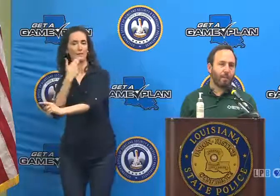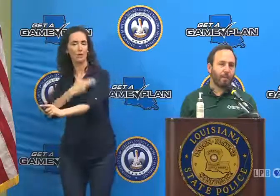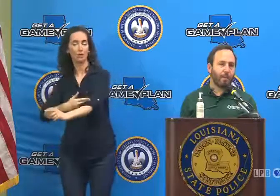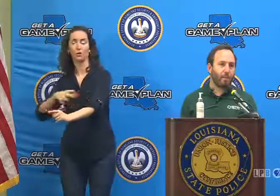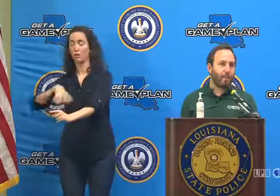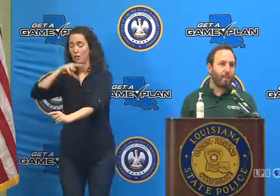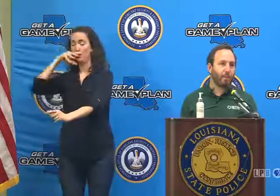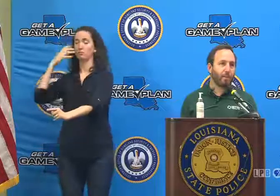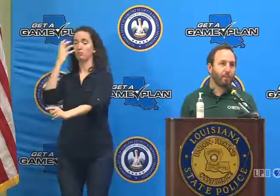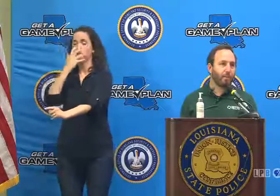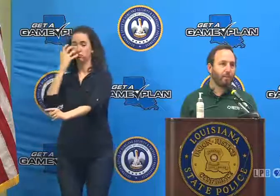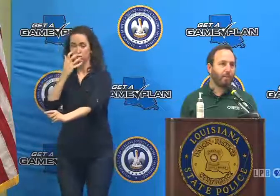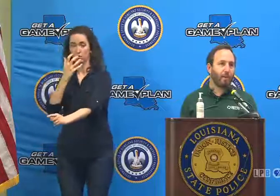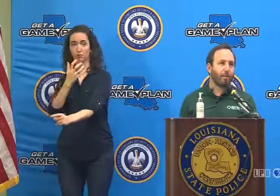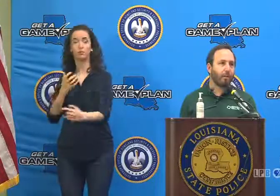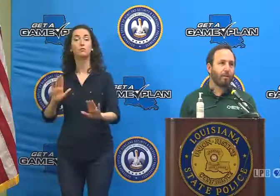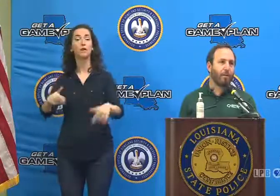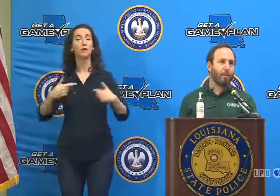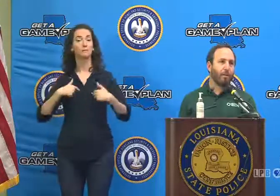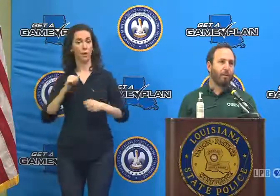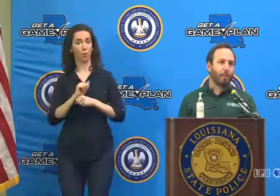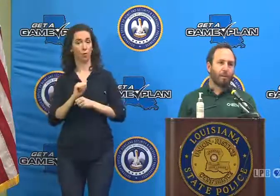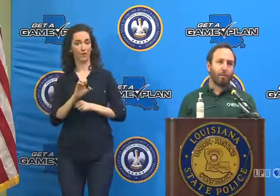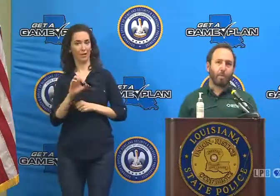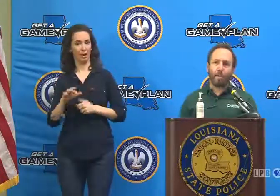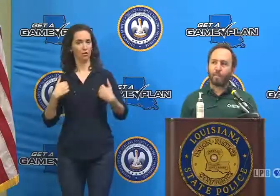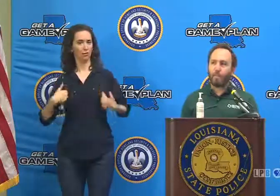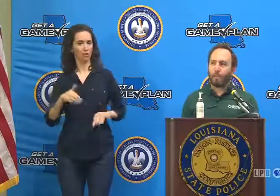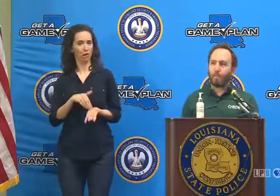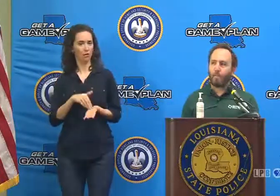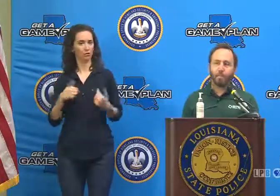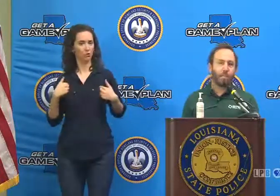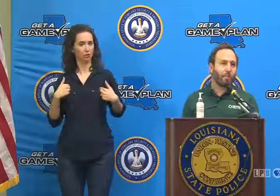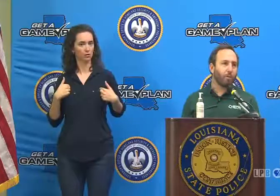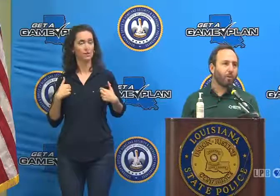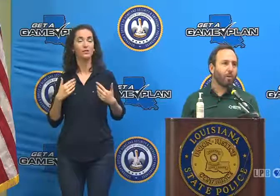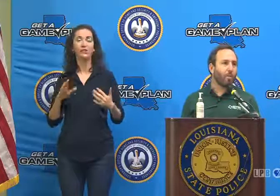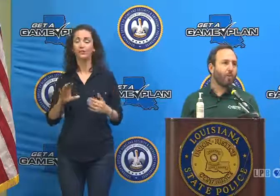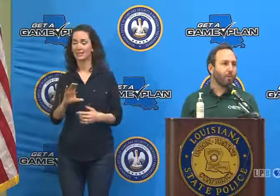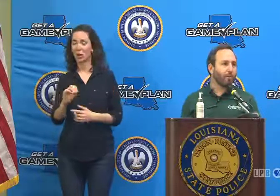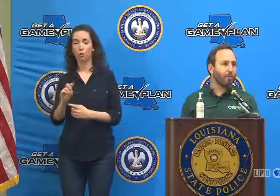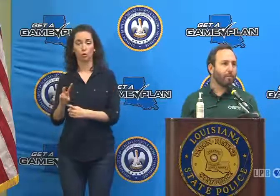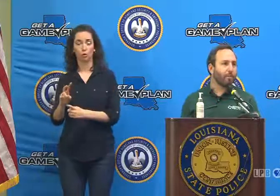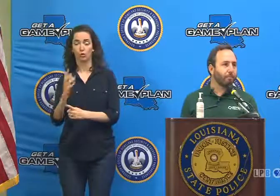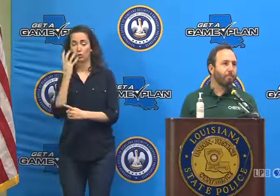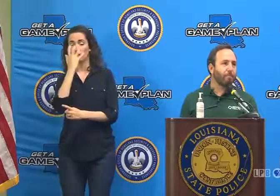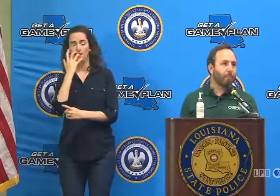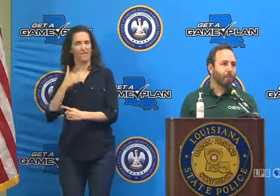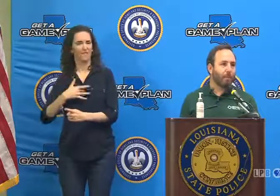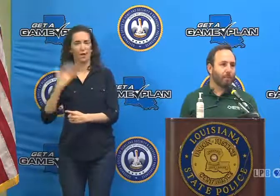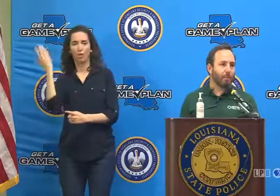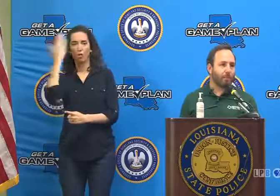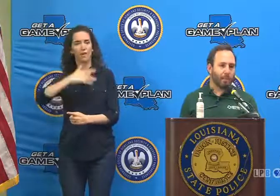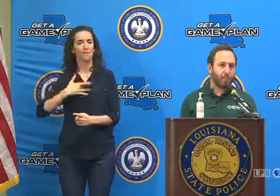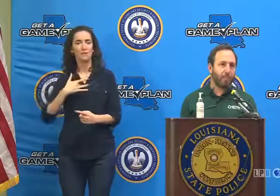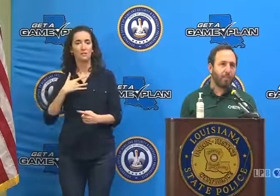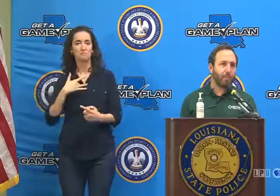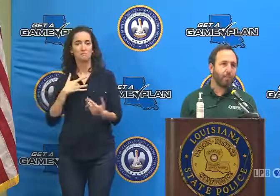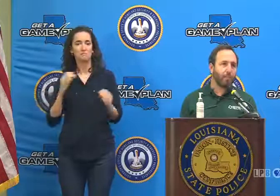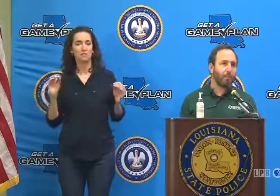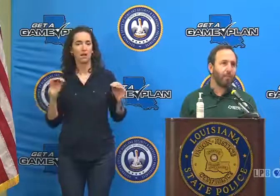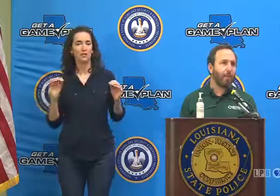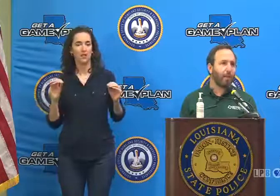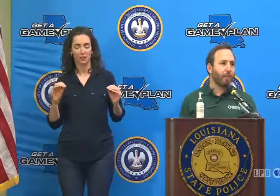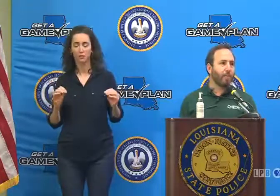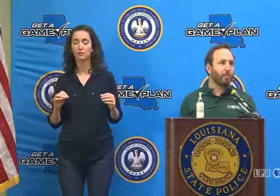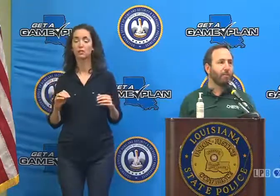let me tell you, this is not something to mess around with. Carbon monoxide often doesn't give you a warning before it kills you. It doesn't just kill you.